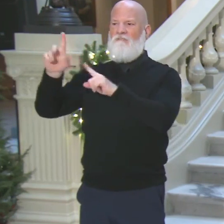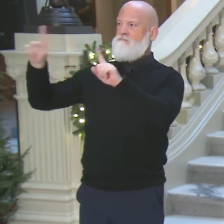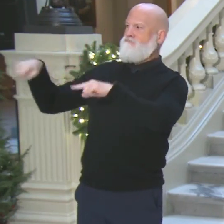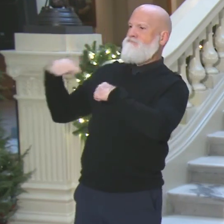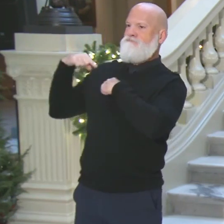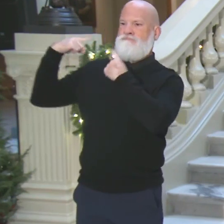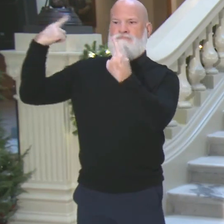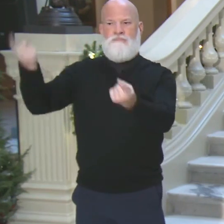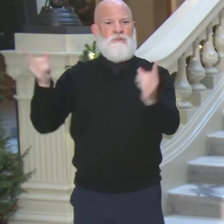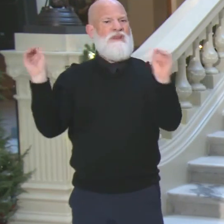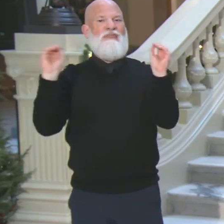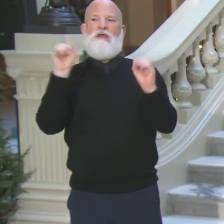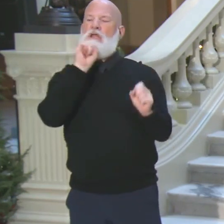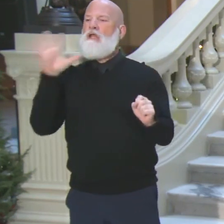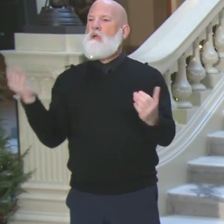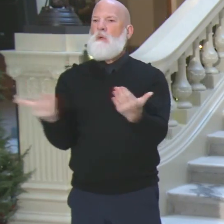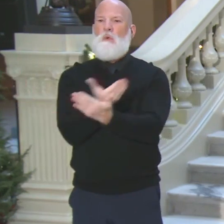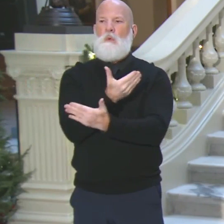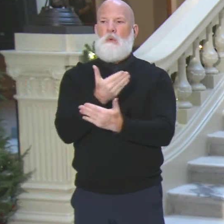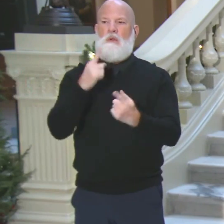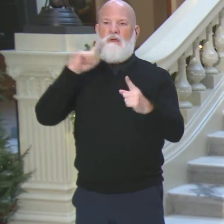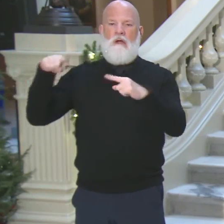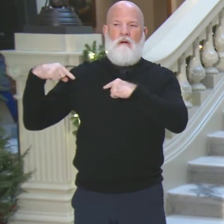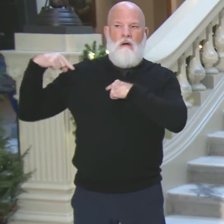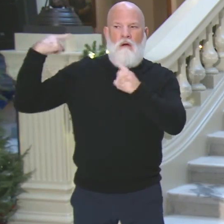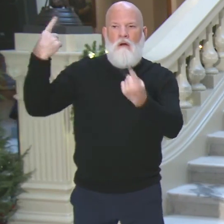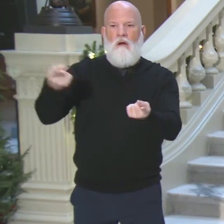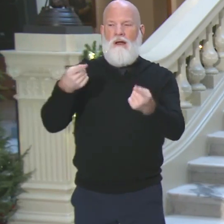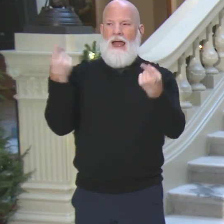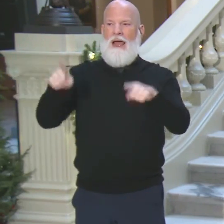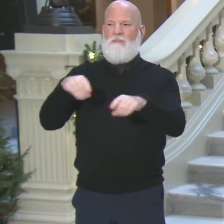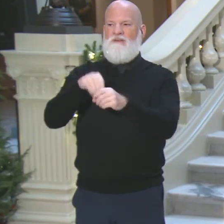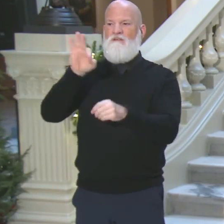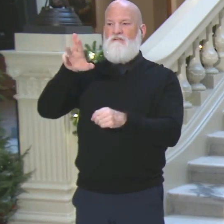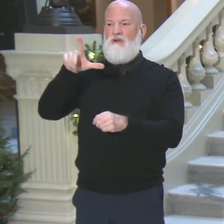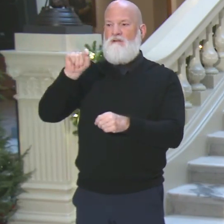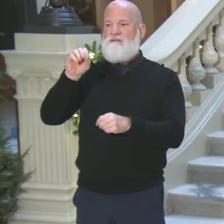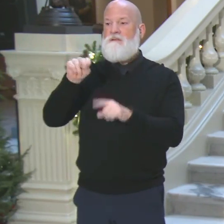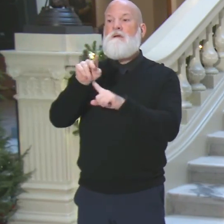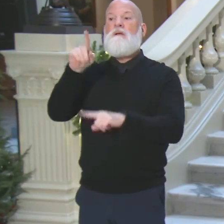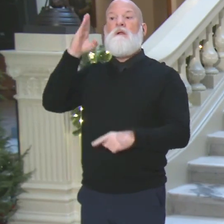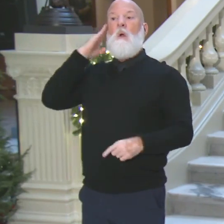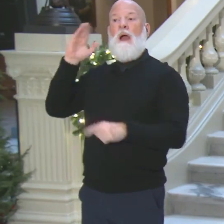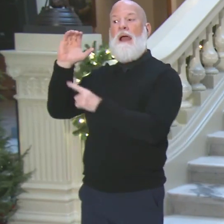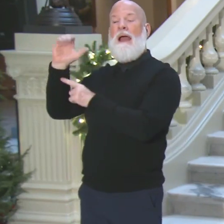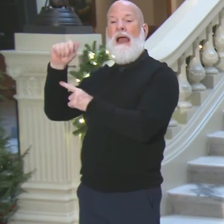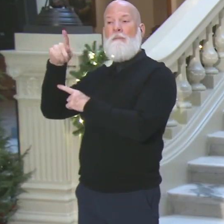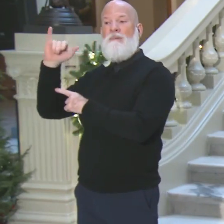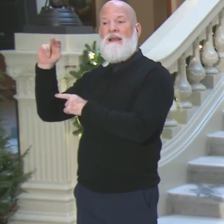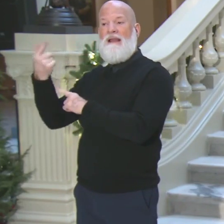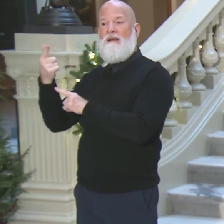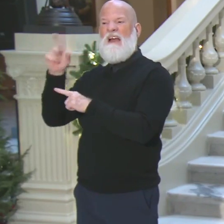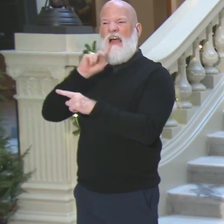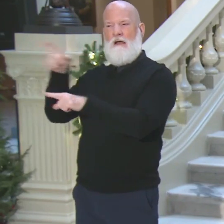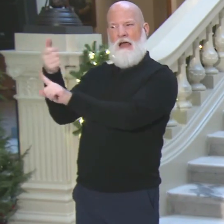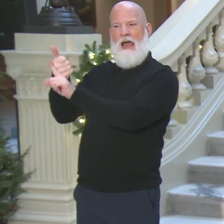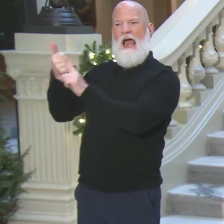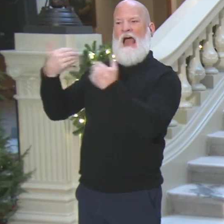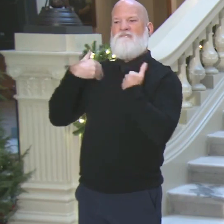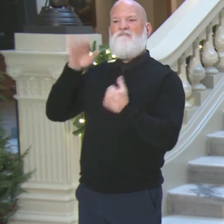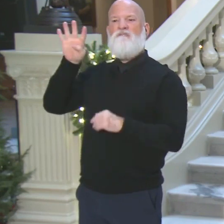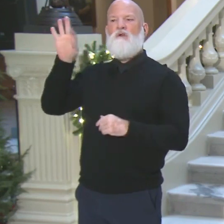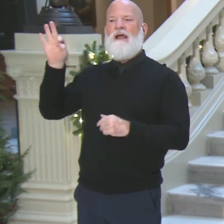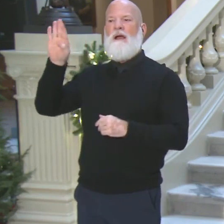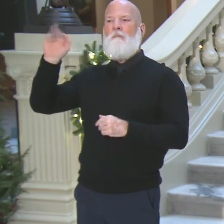frustrating. It's a little irritating. mean, another anomaly we saw was Appling County, where they had 49 ballots that had been stuck in adjudication, not stuck in, they got